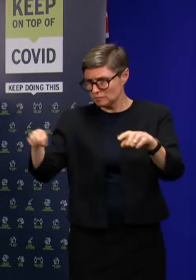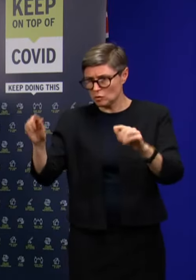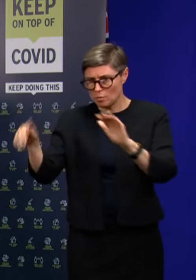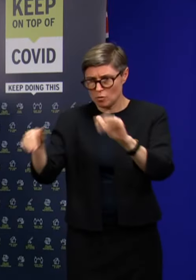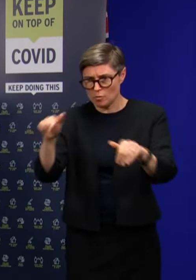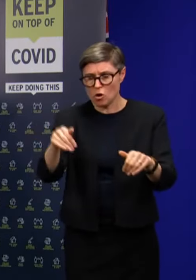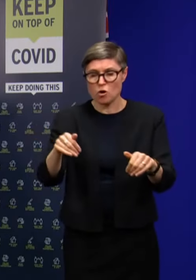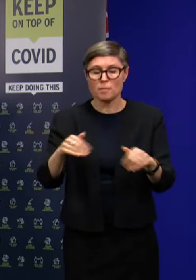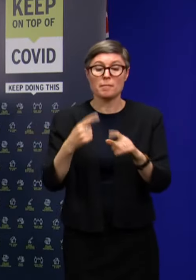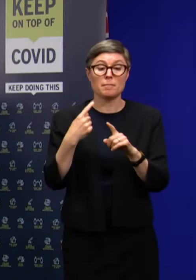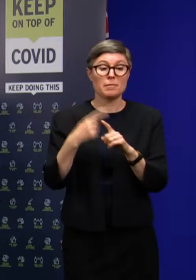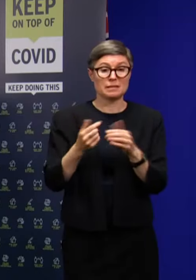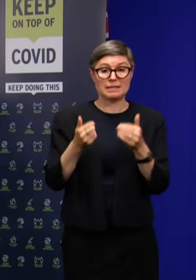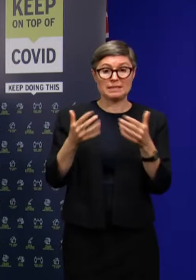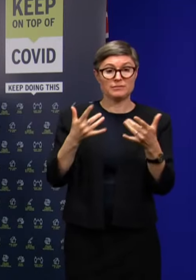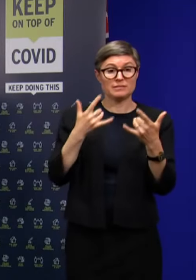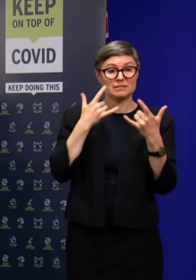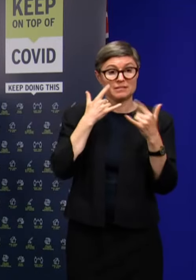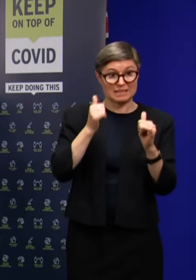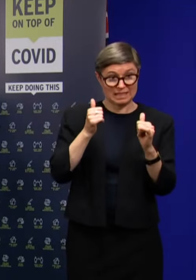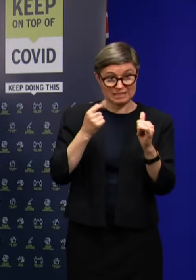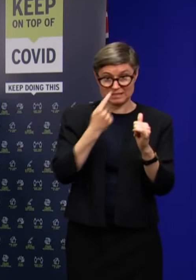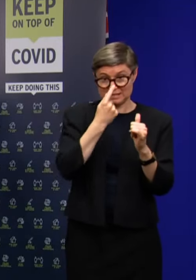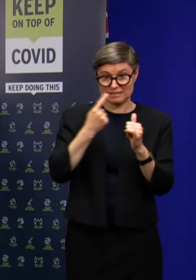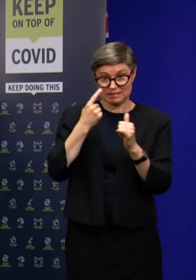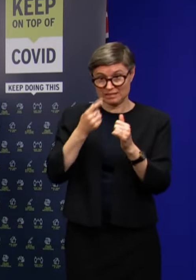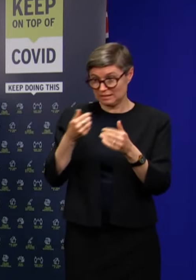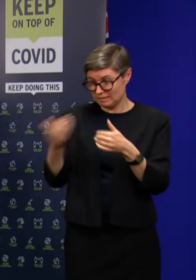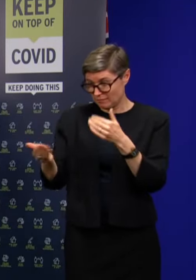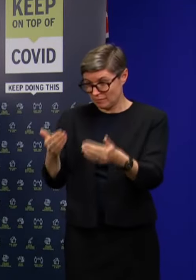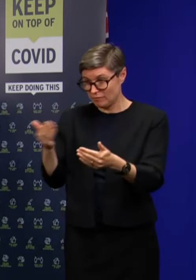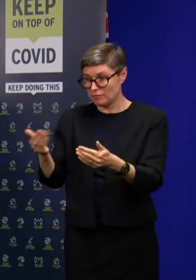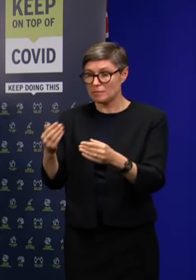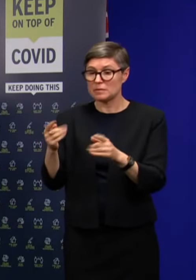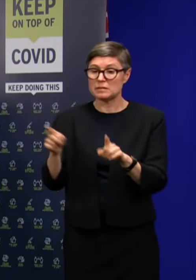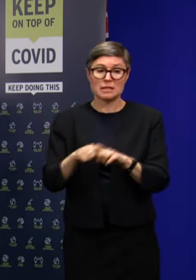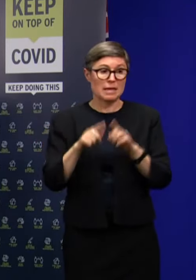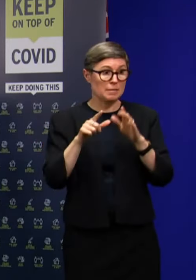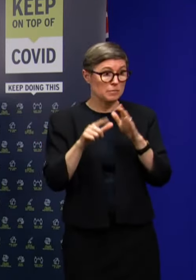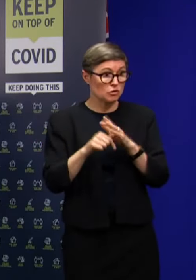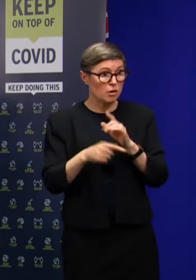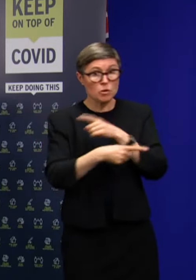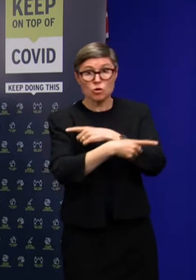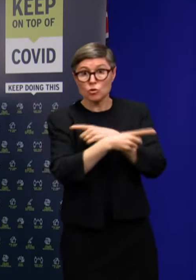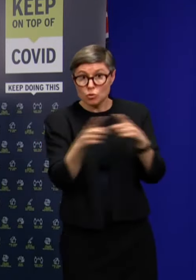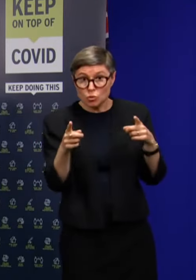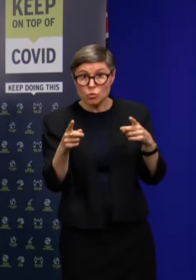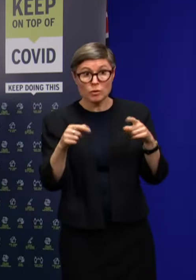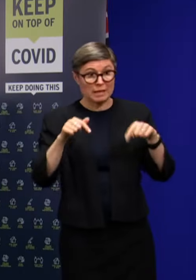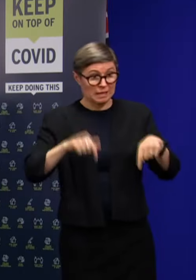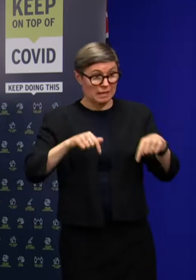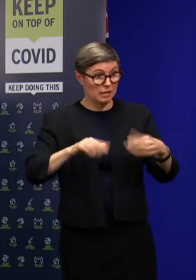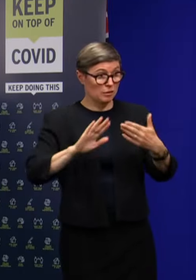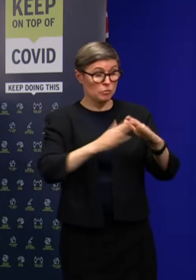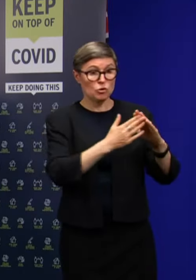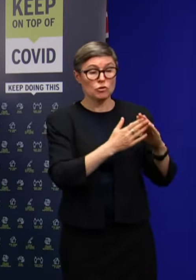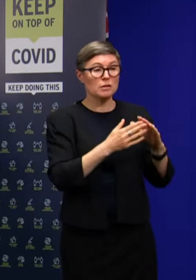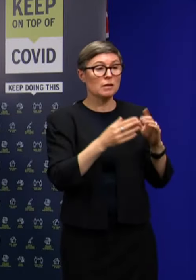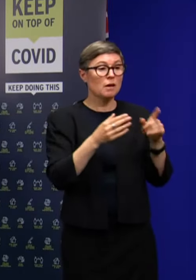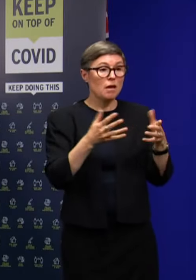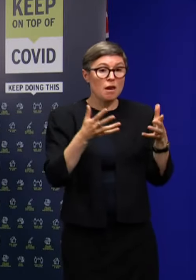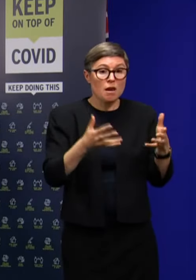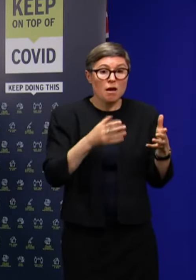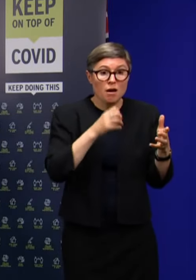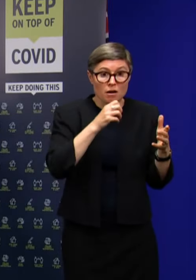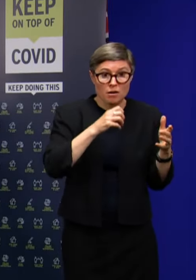regime. We do though encourage everyone in the community with any cold or flu-like symptoms, even mild